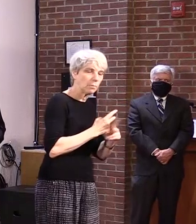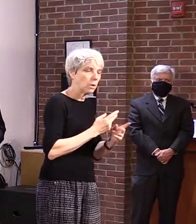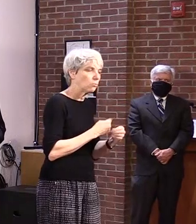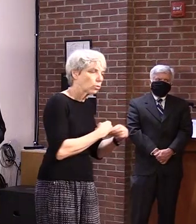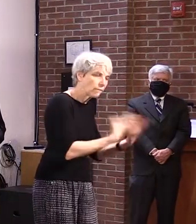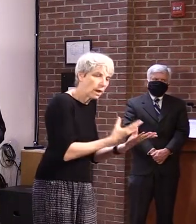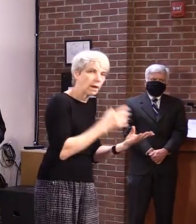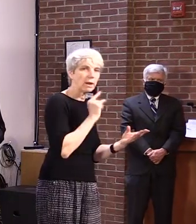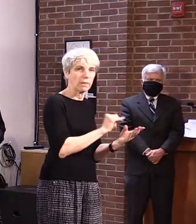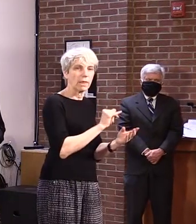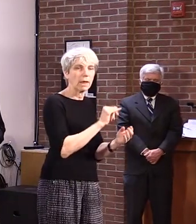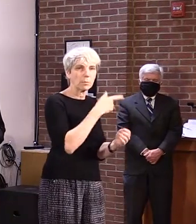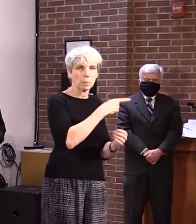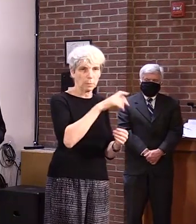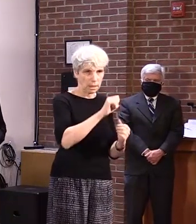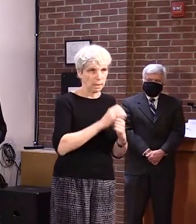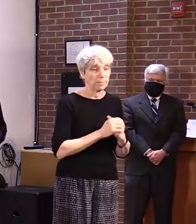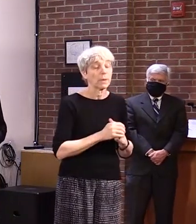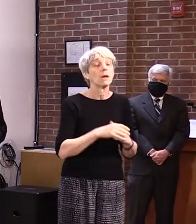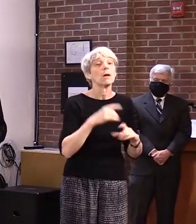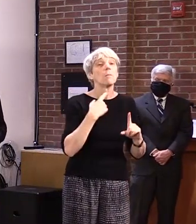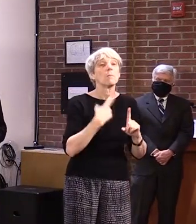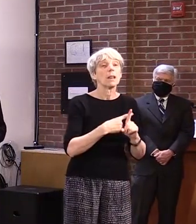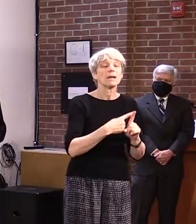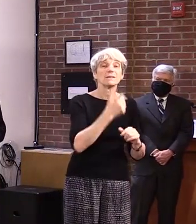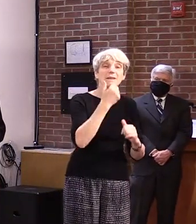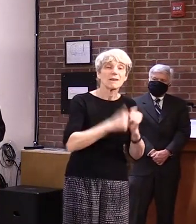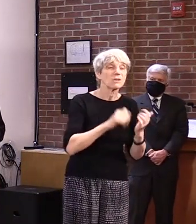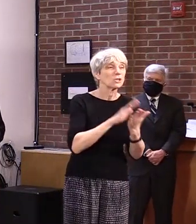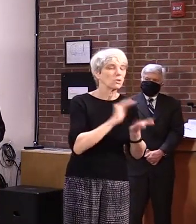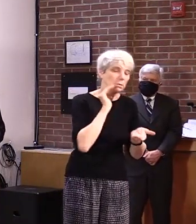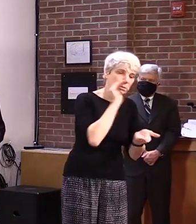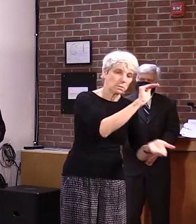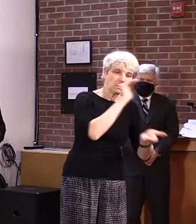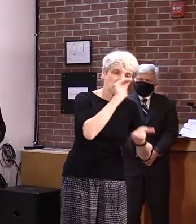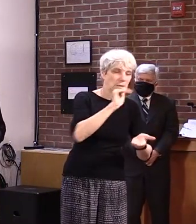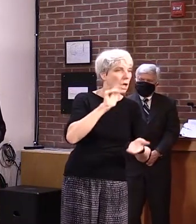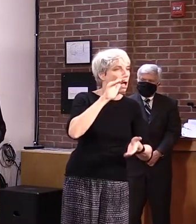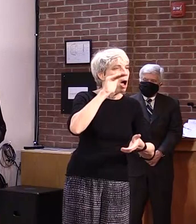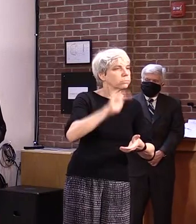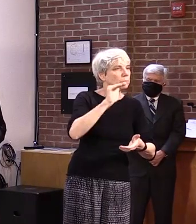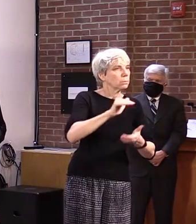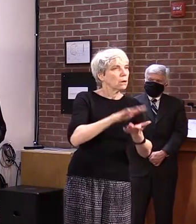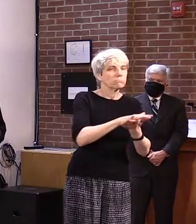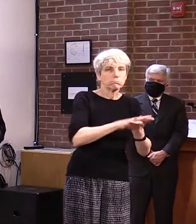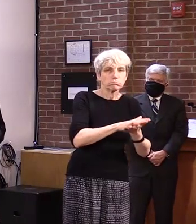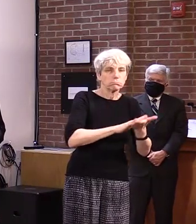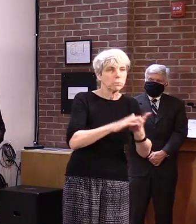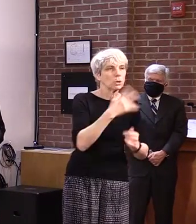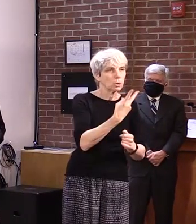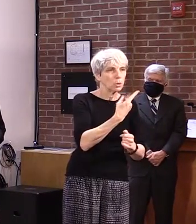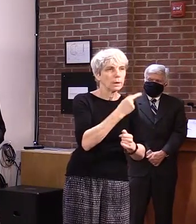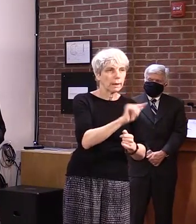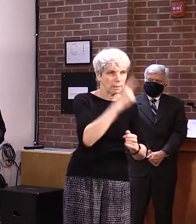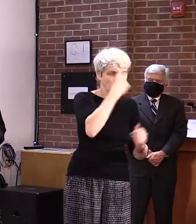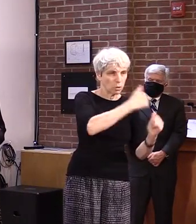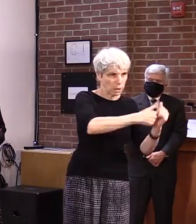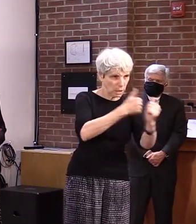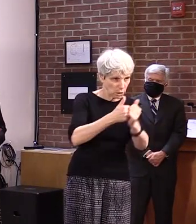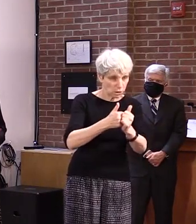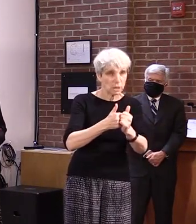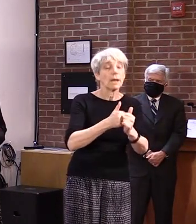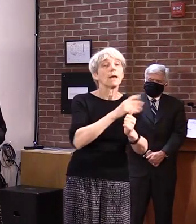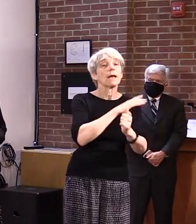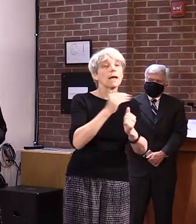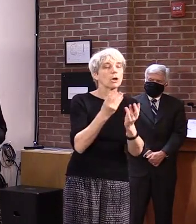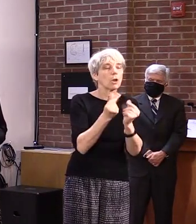We are also providing two gallons of hand sanitizer to every Vermont school, as well as a limited supply of adult cloth face coverings as